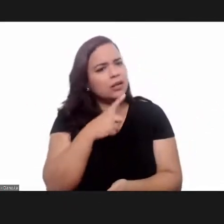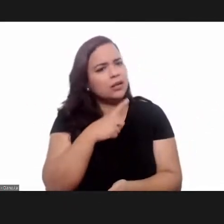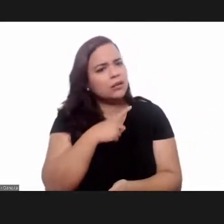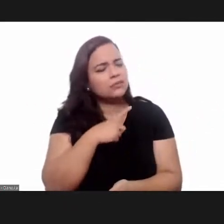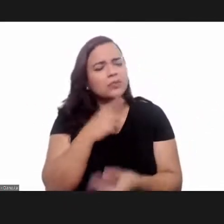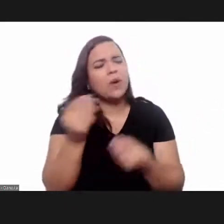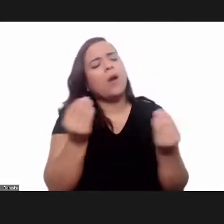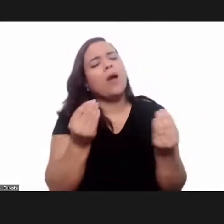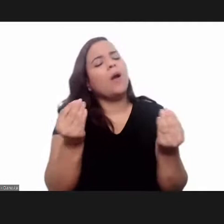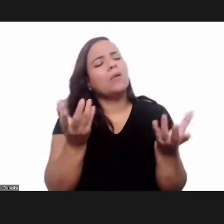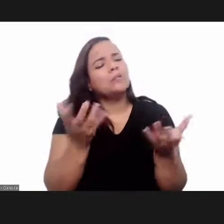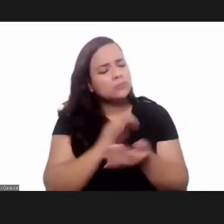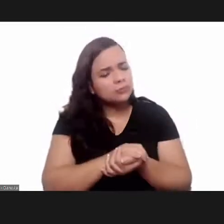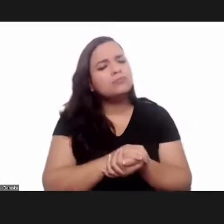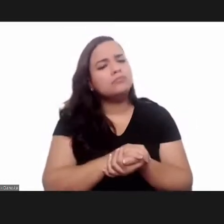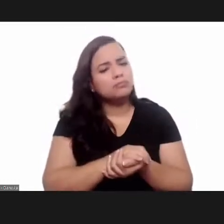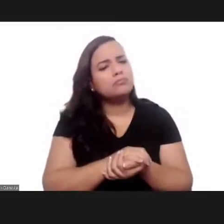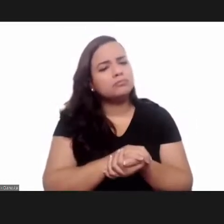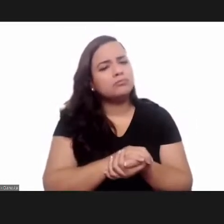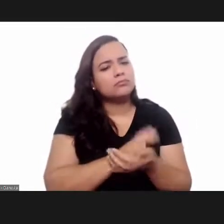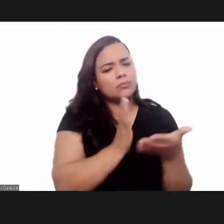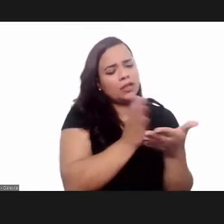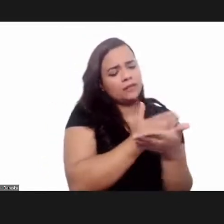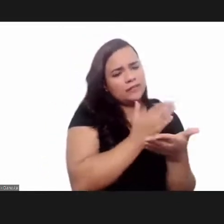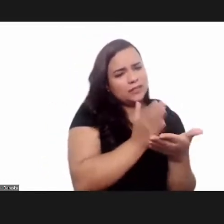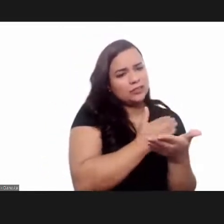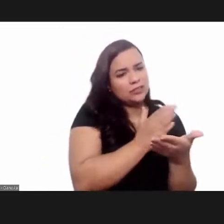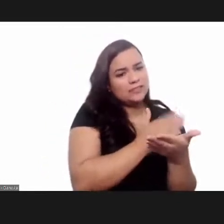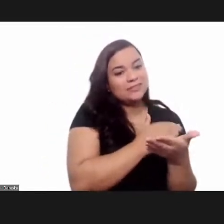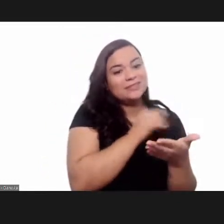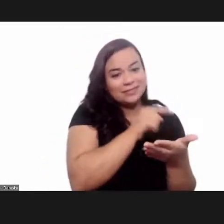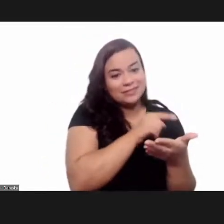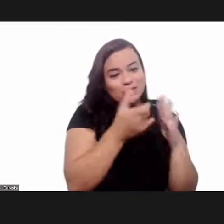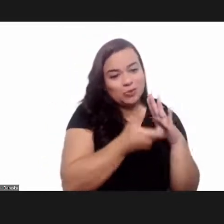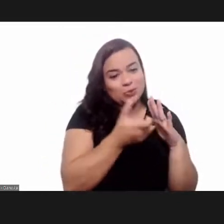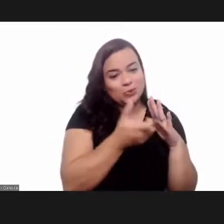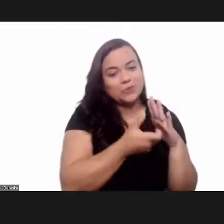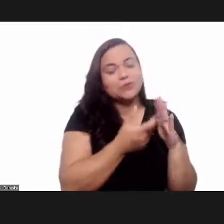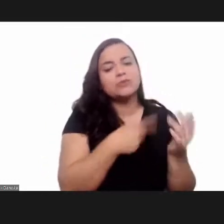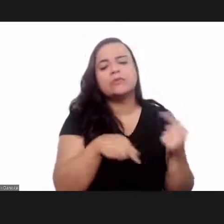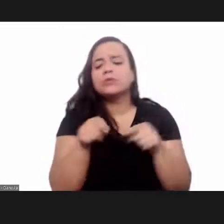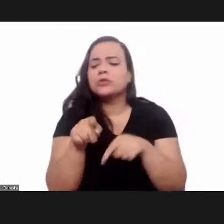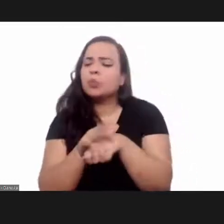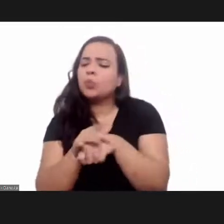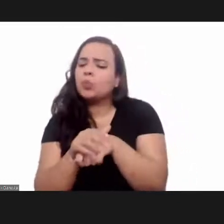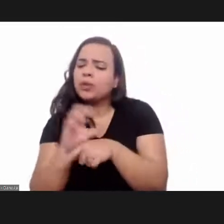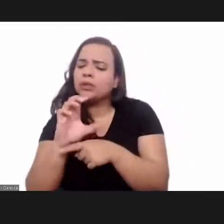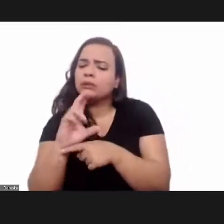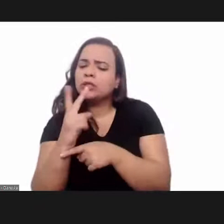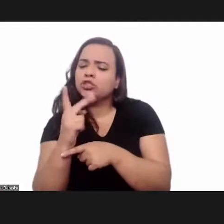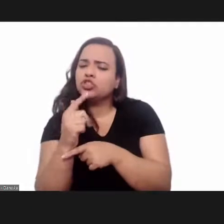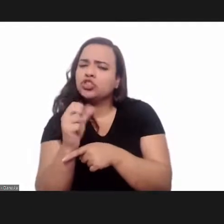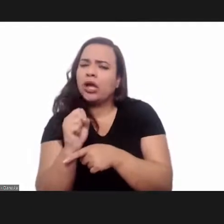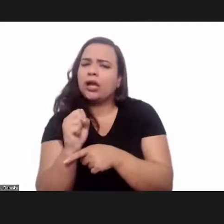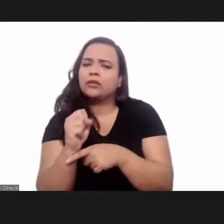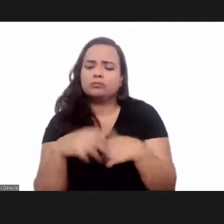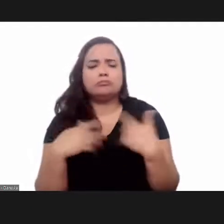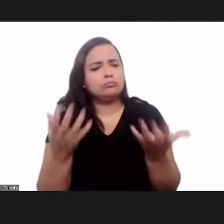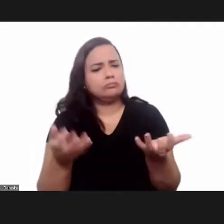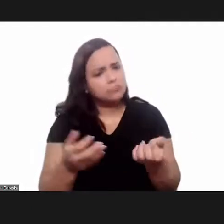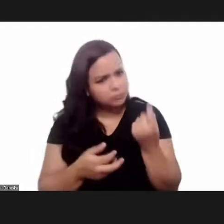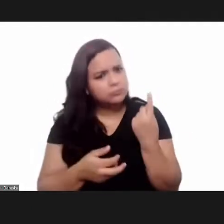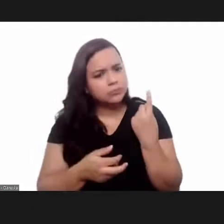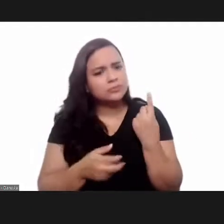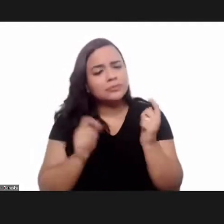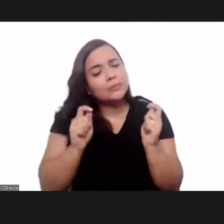connection between a scientific journal and a given disease or biological